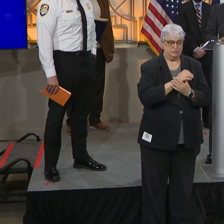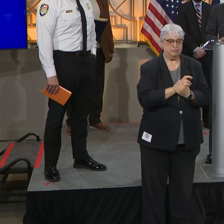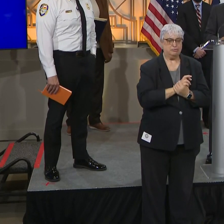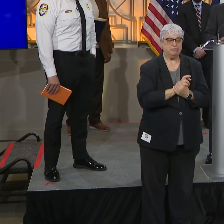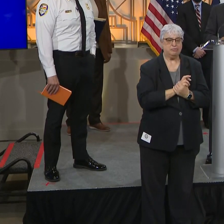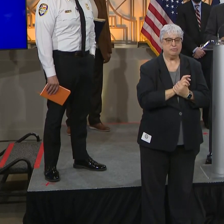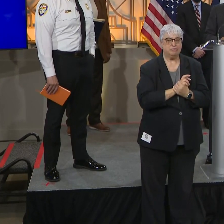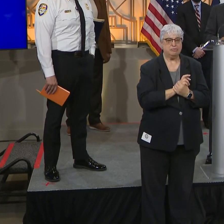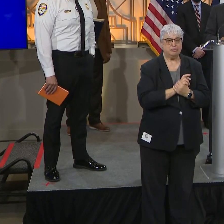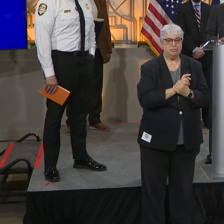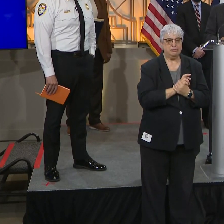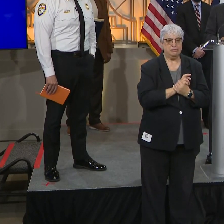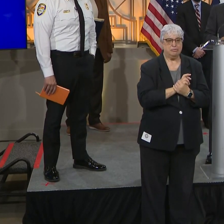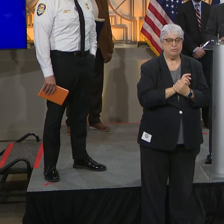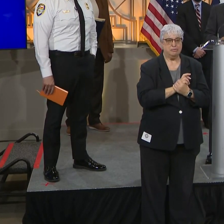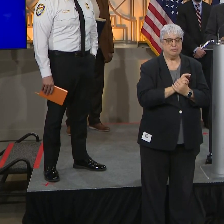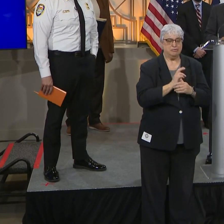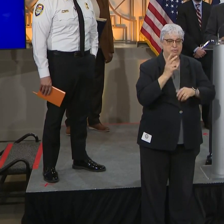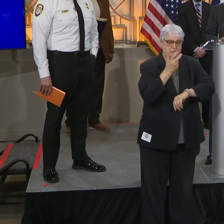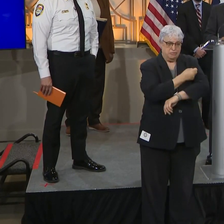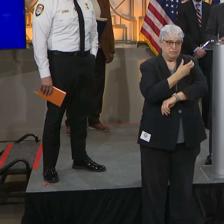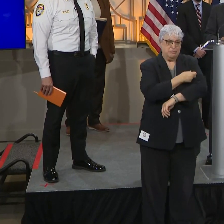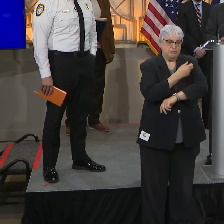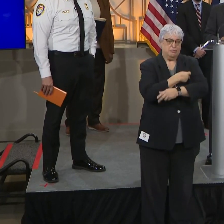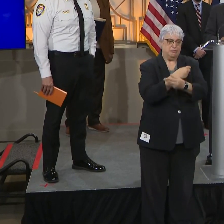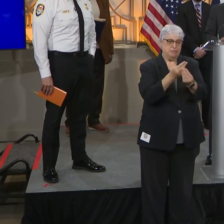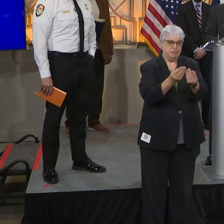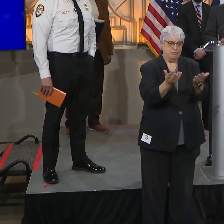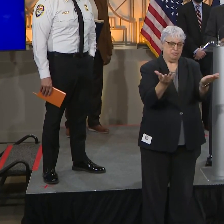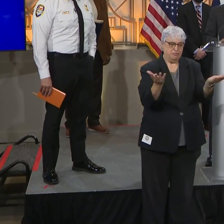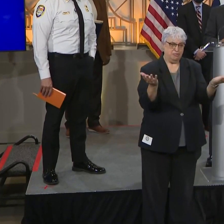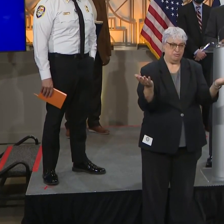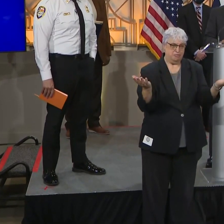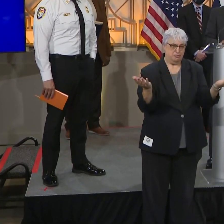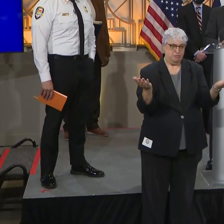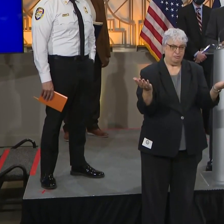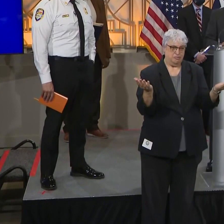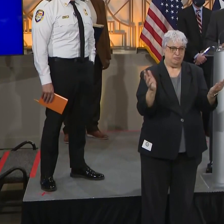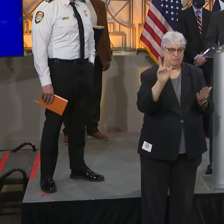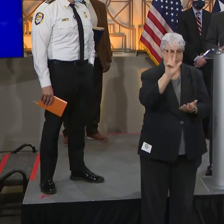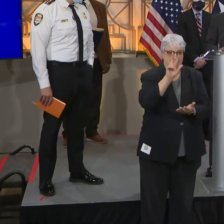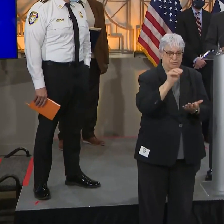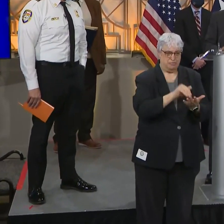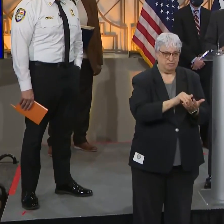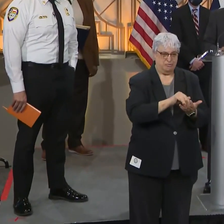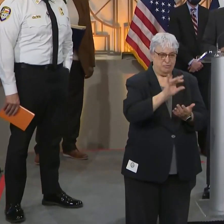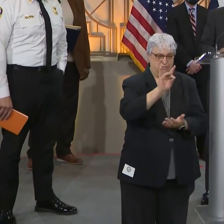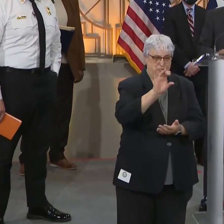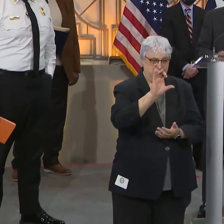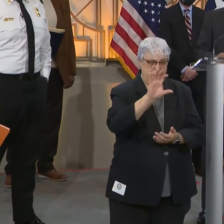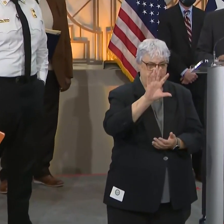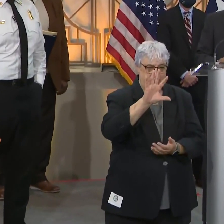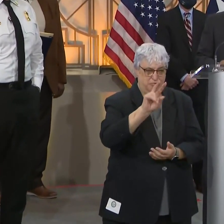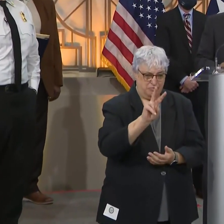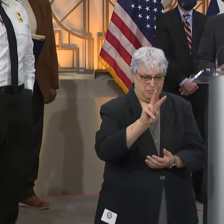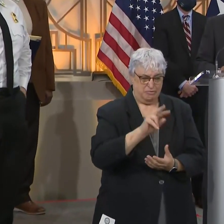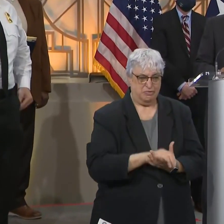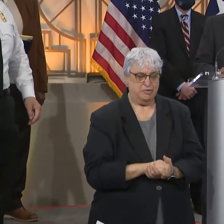they gave vaccination shots to 3852